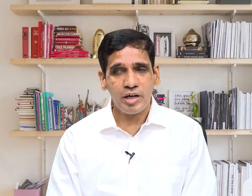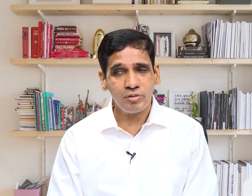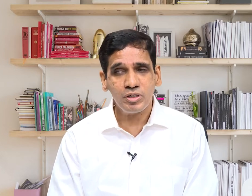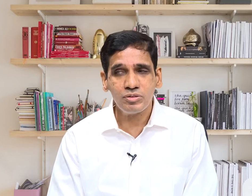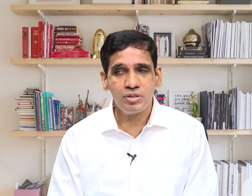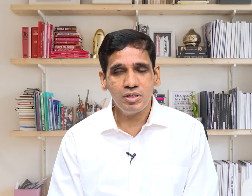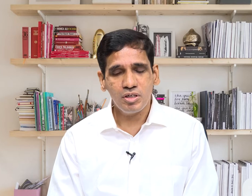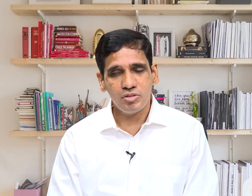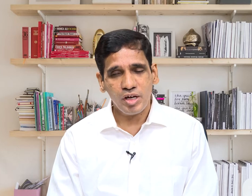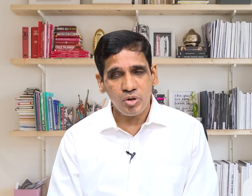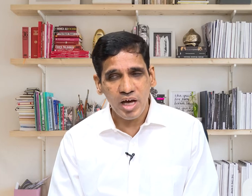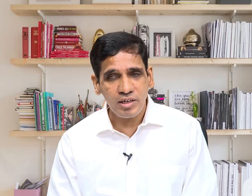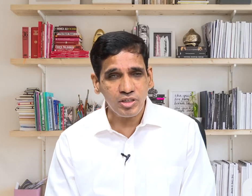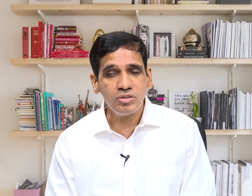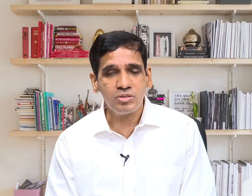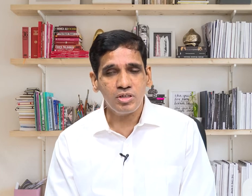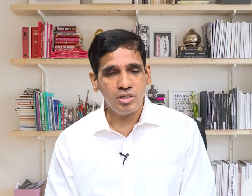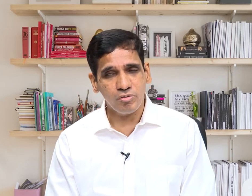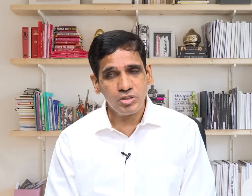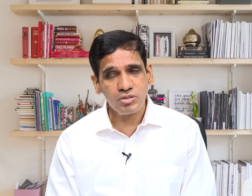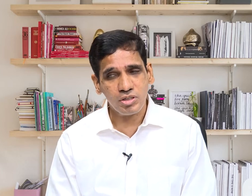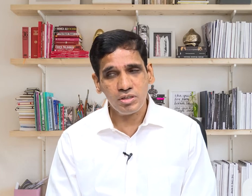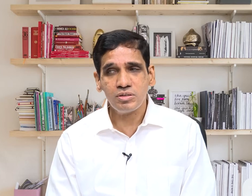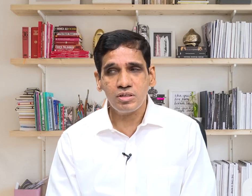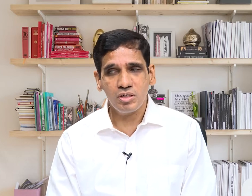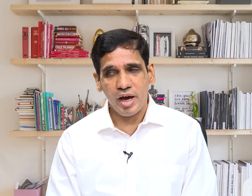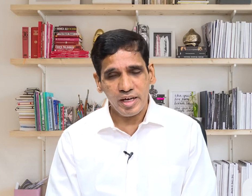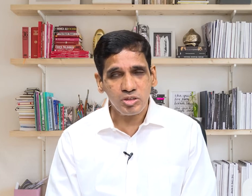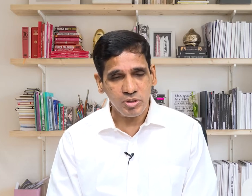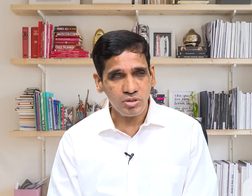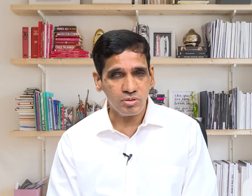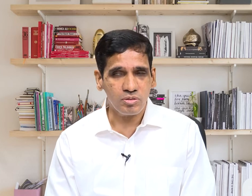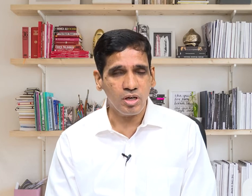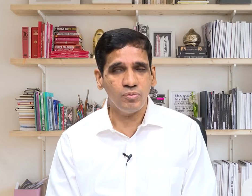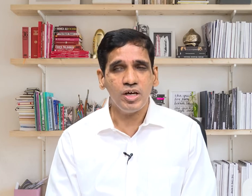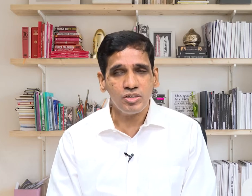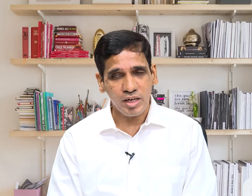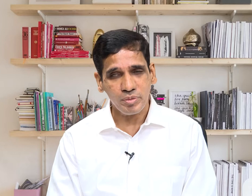diverse their modalities registers and expressions they are very dynamic